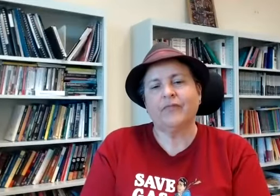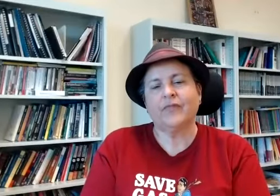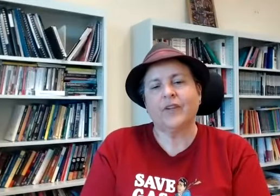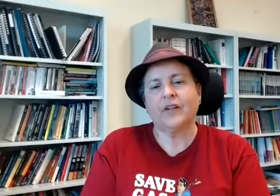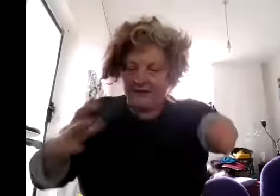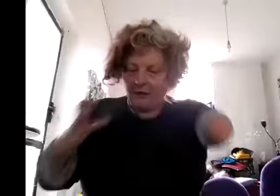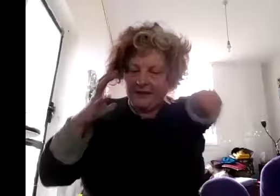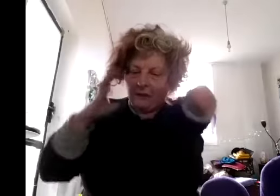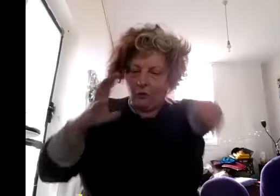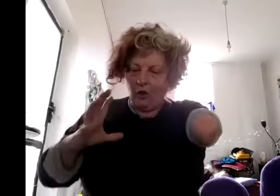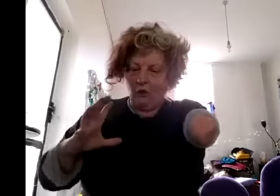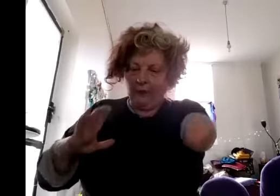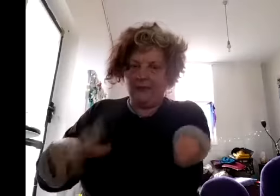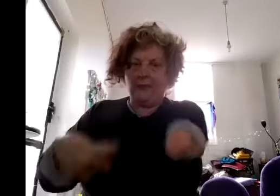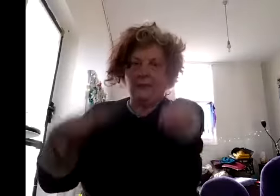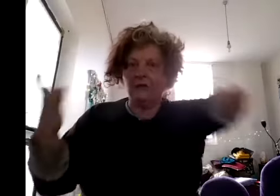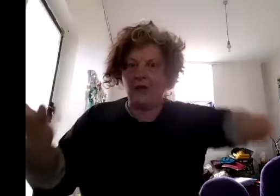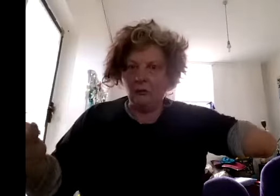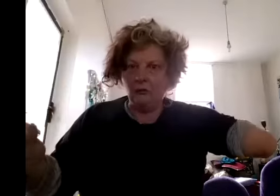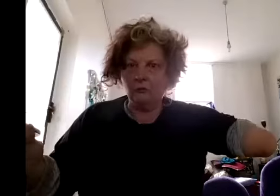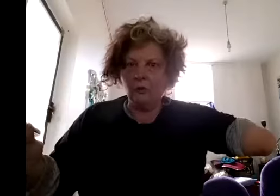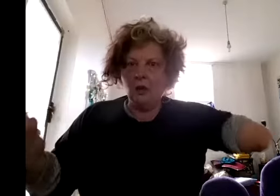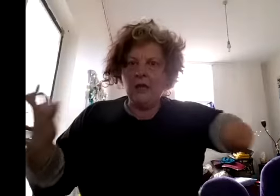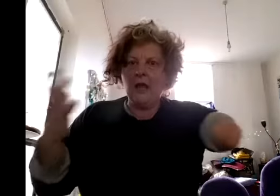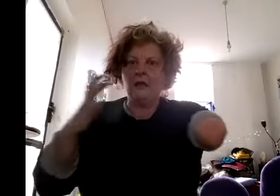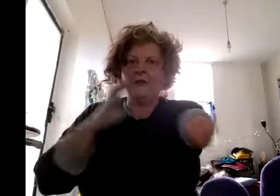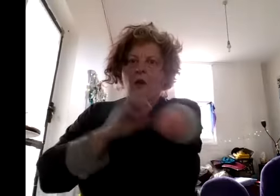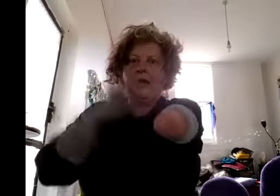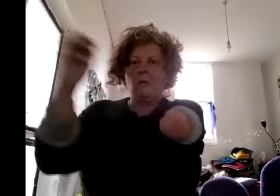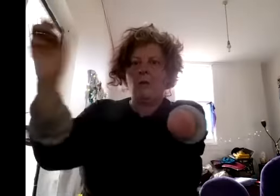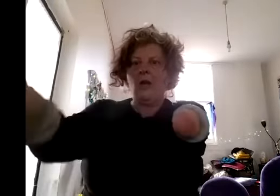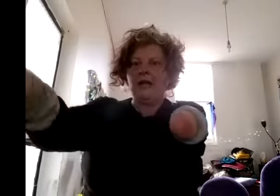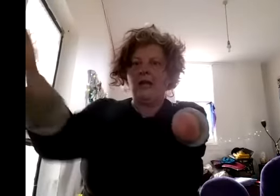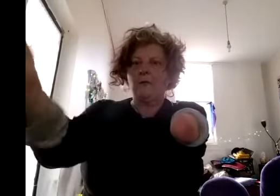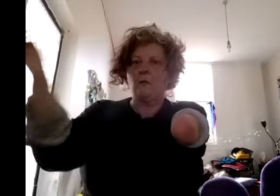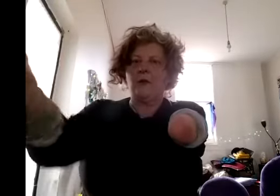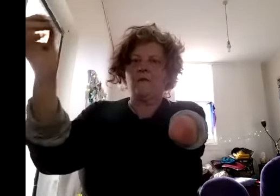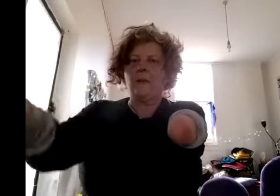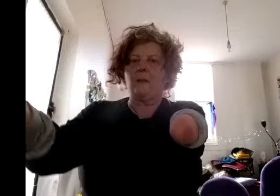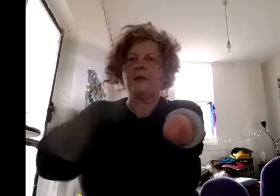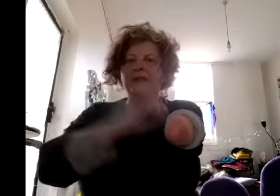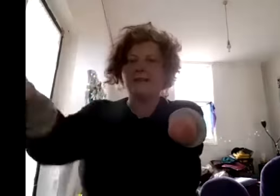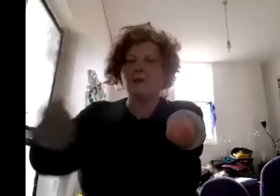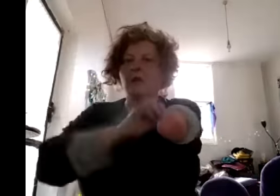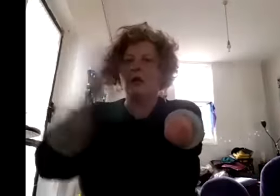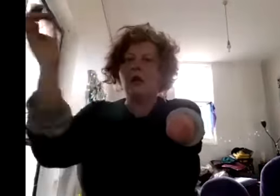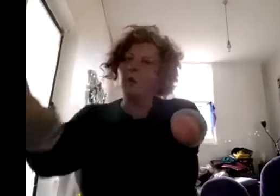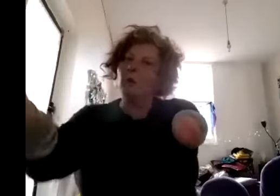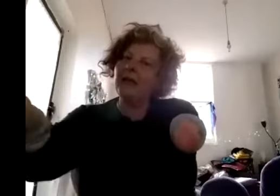okay so as a little girl it was like being in jail and i where i came from with my family so it's a day school you know but where i came